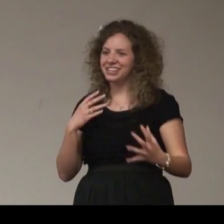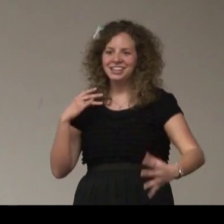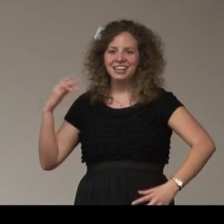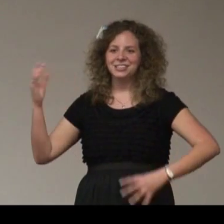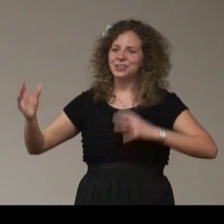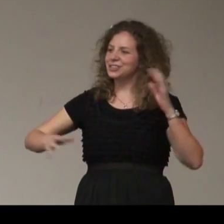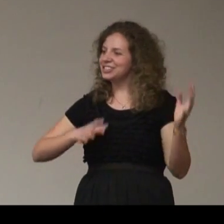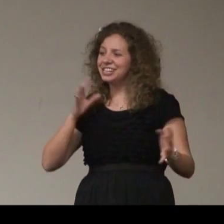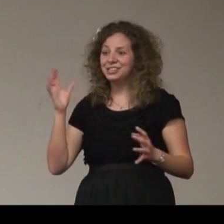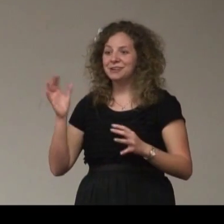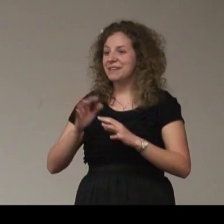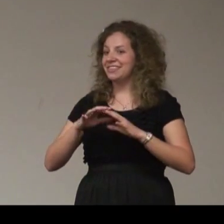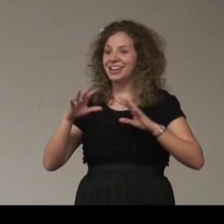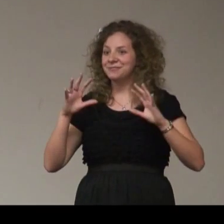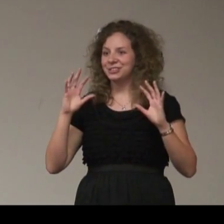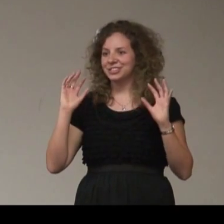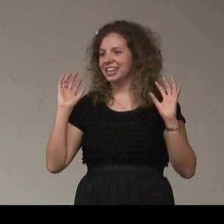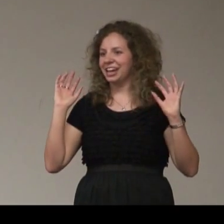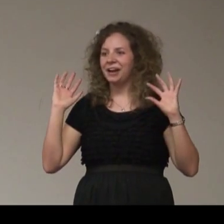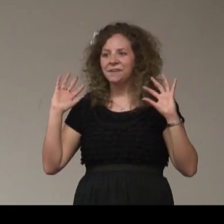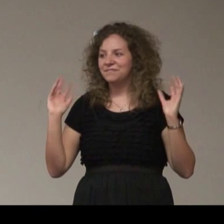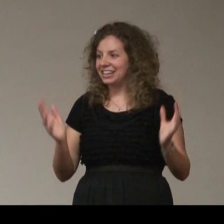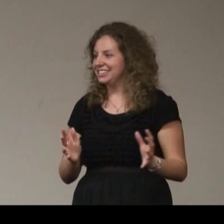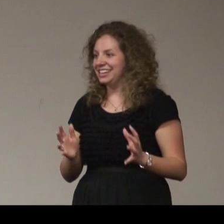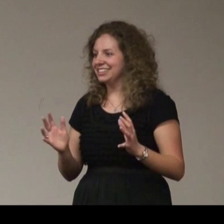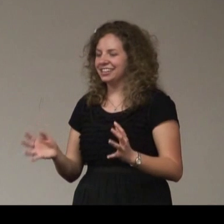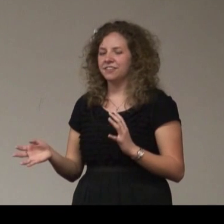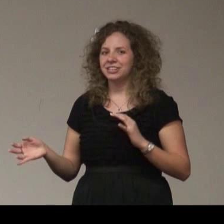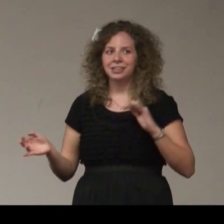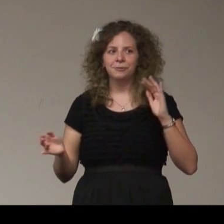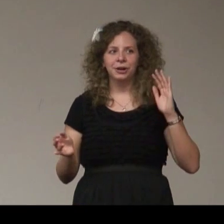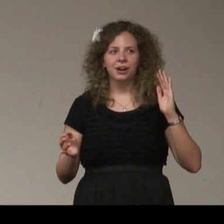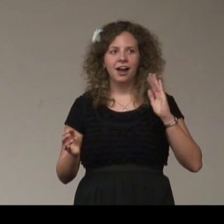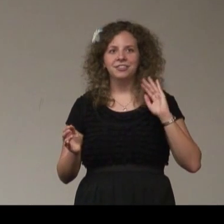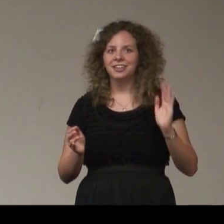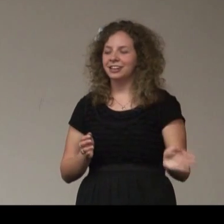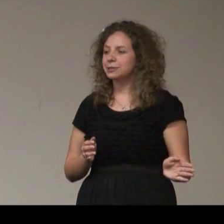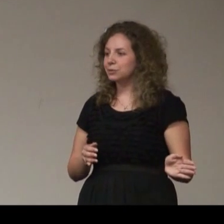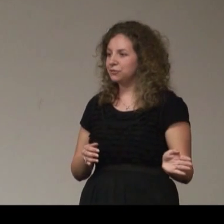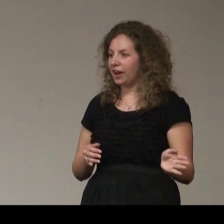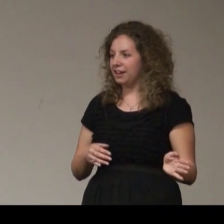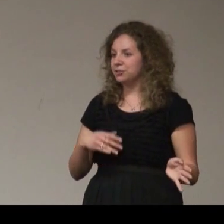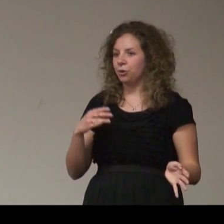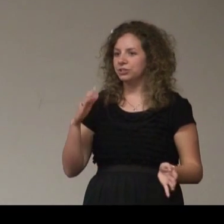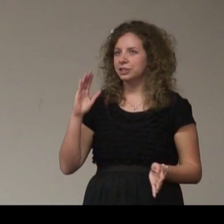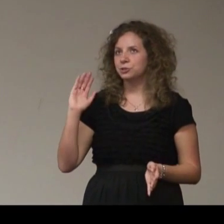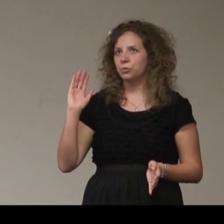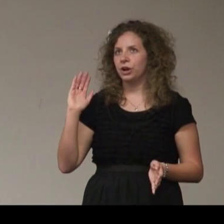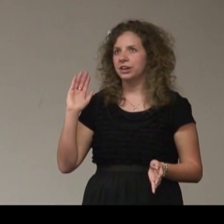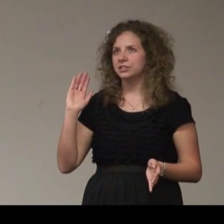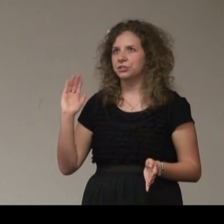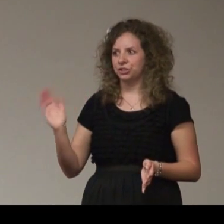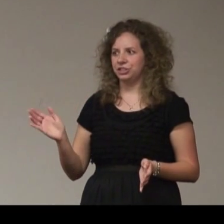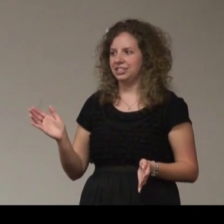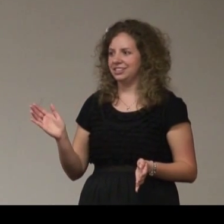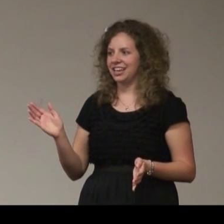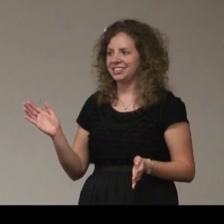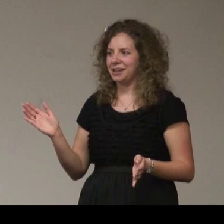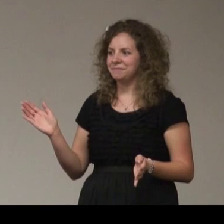it. And so I started teaching them, and they were just fascinated. They loved it. The youngest was five, and the oldest was 13 at that time.